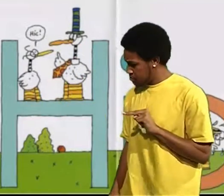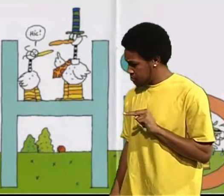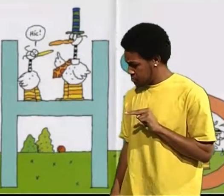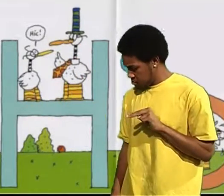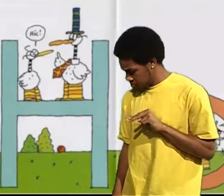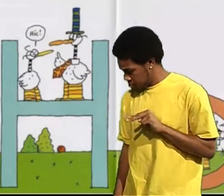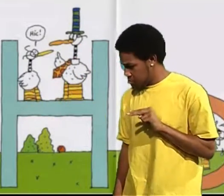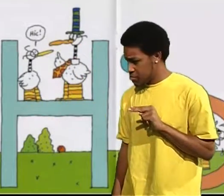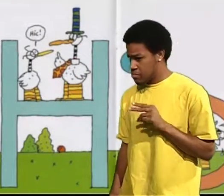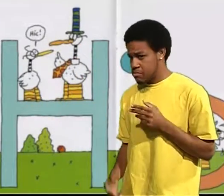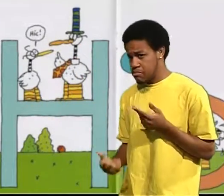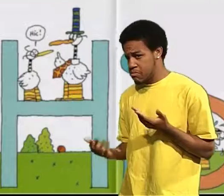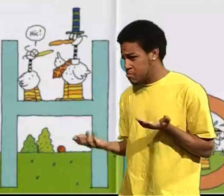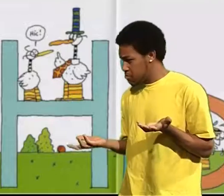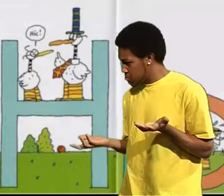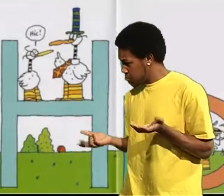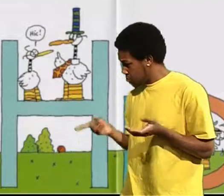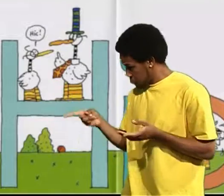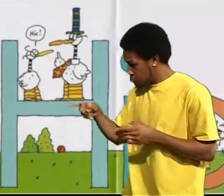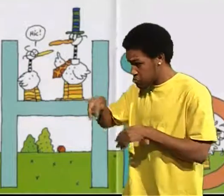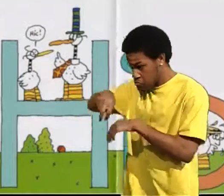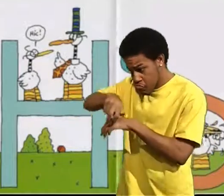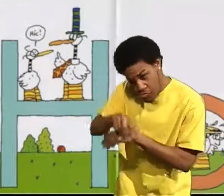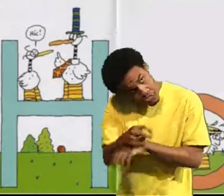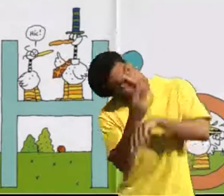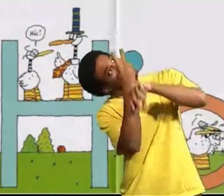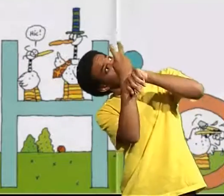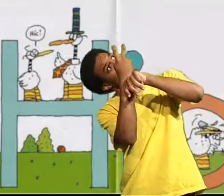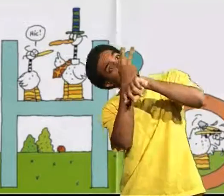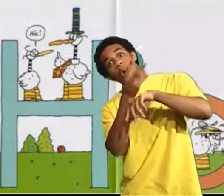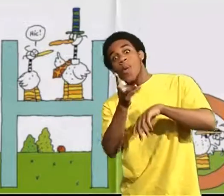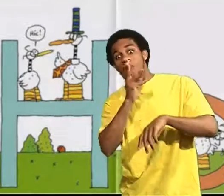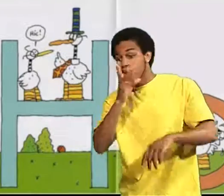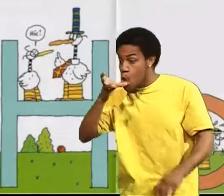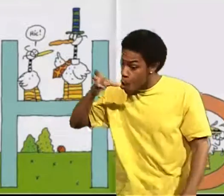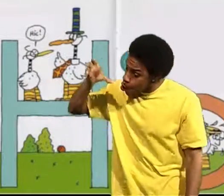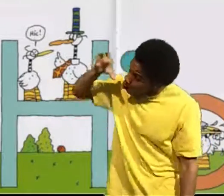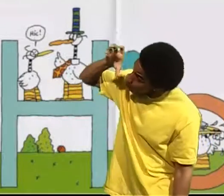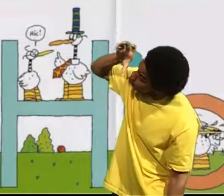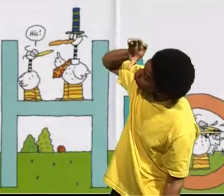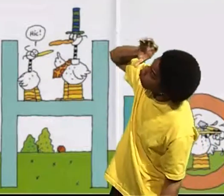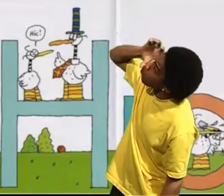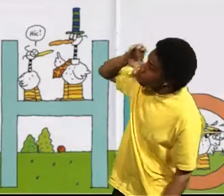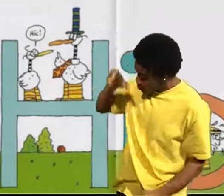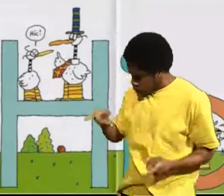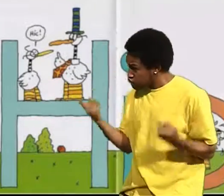Father said I don't know. Look up. Drink some water. Try that.